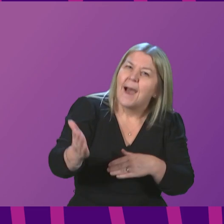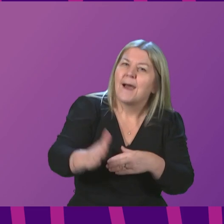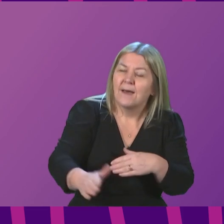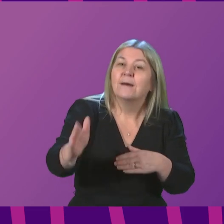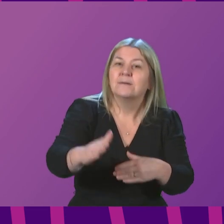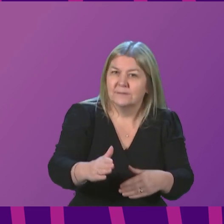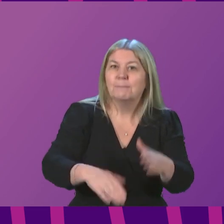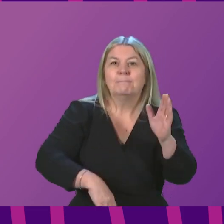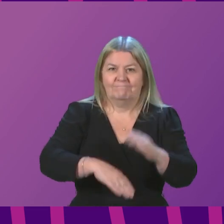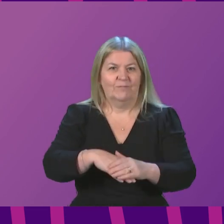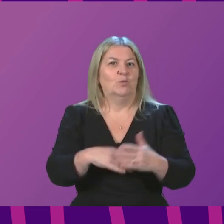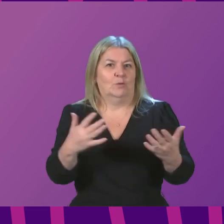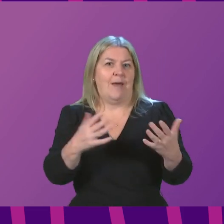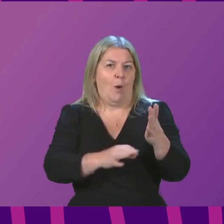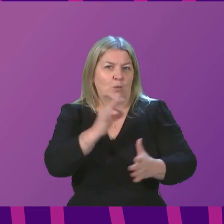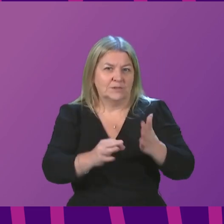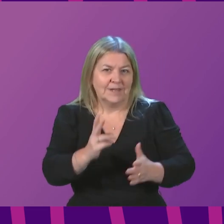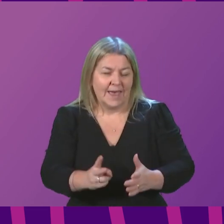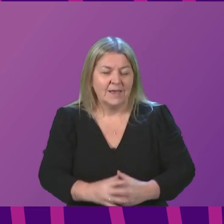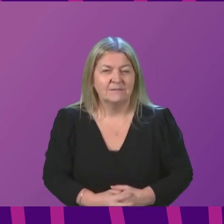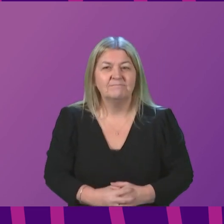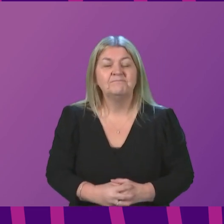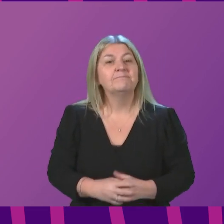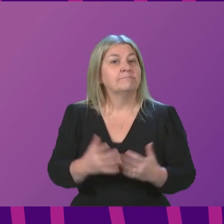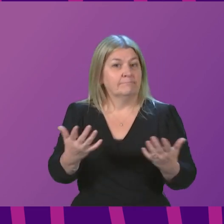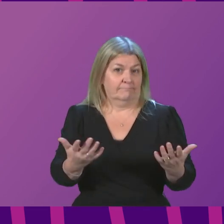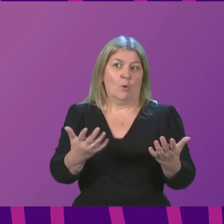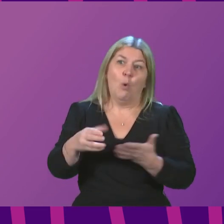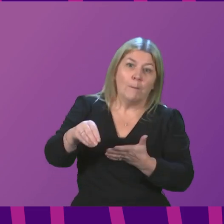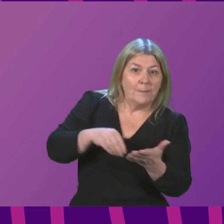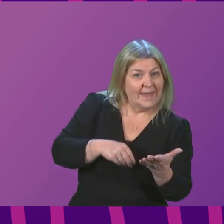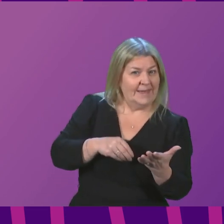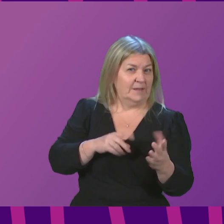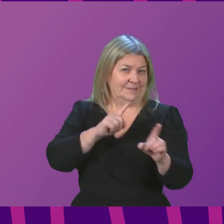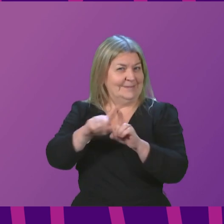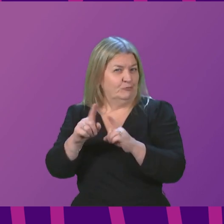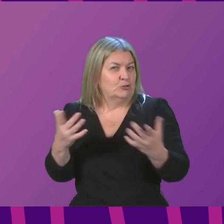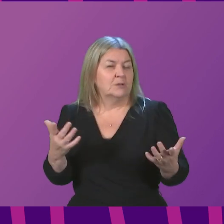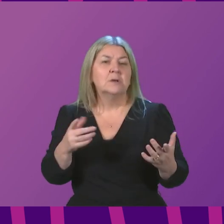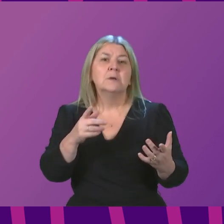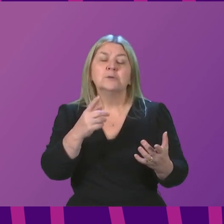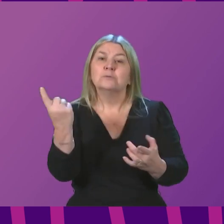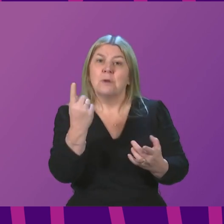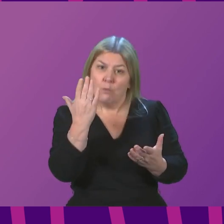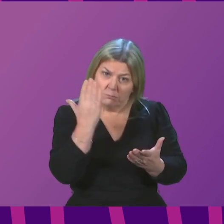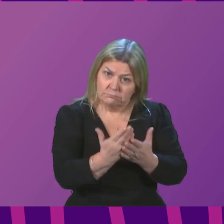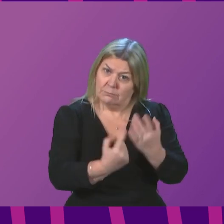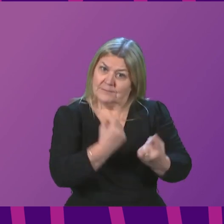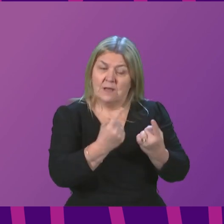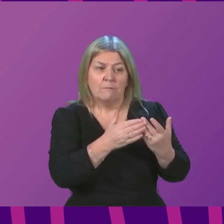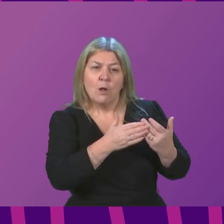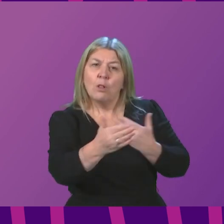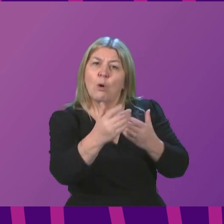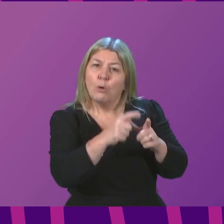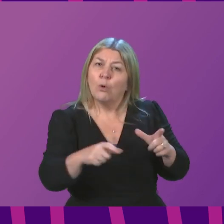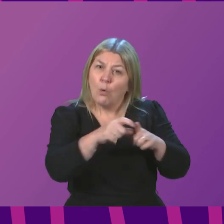COVID sick pay policies continue to apply, including for those with long COVID. For anyone in that position, health professionals or others,